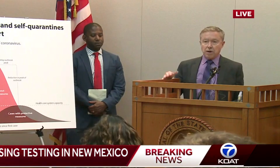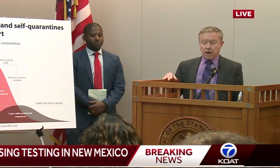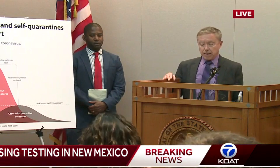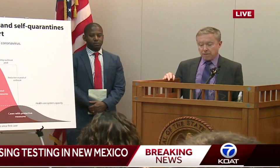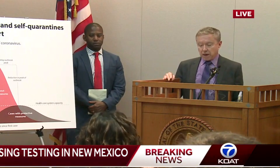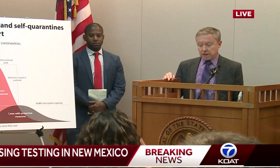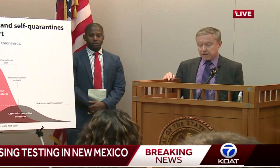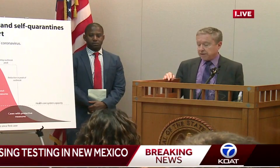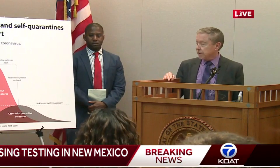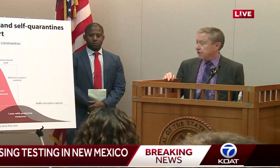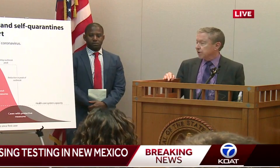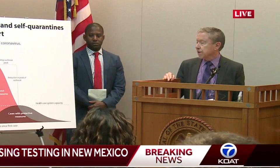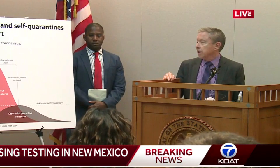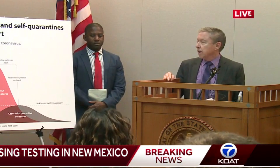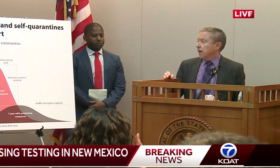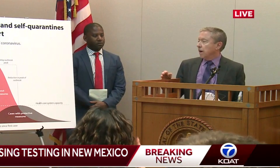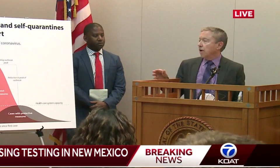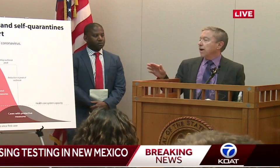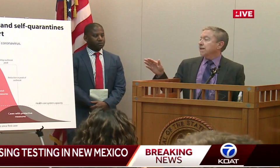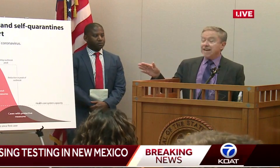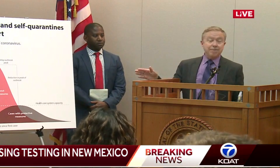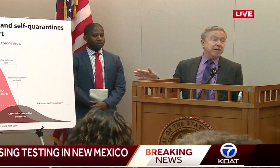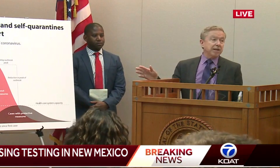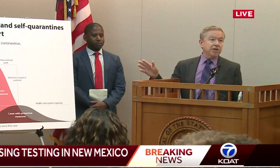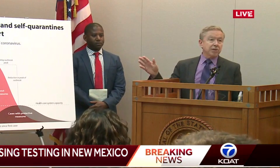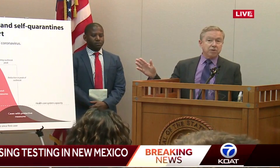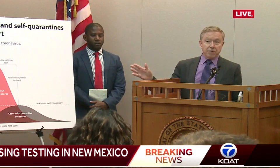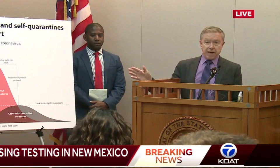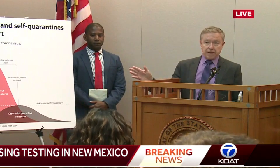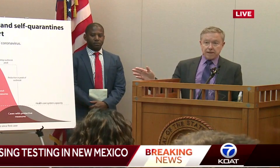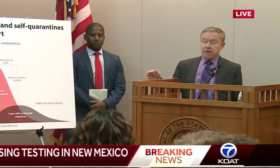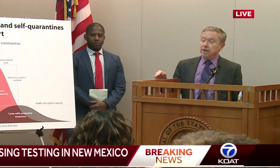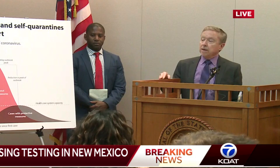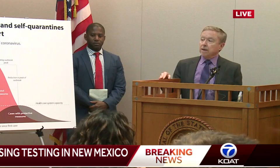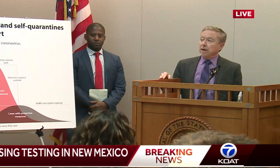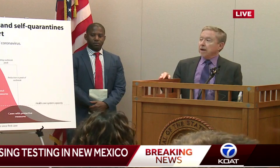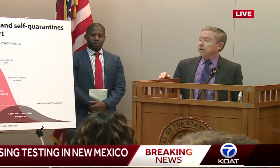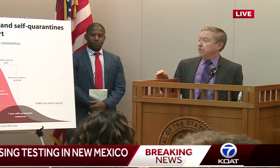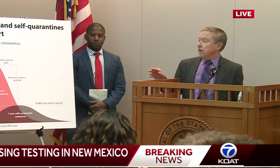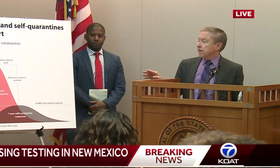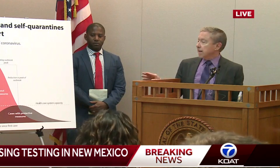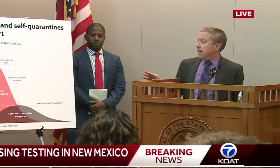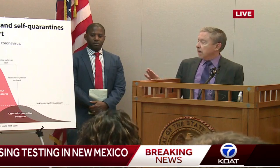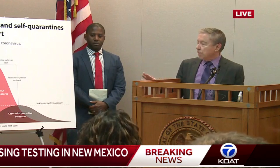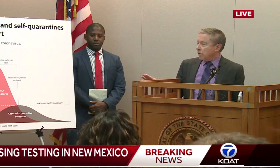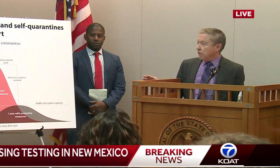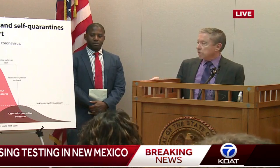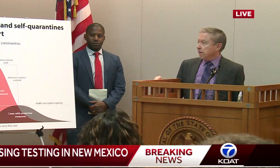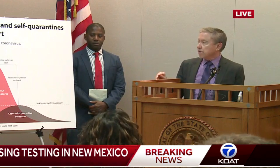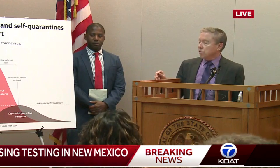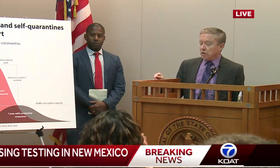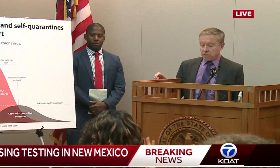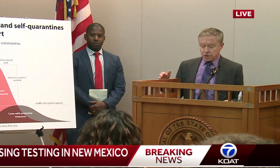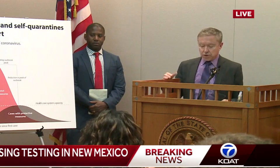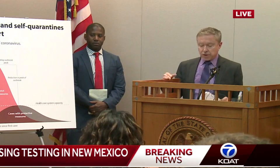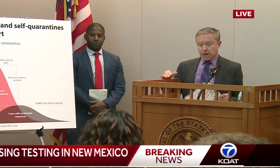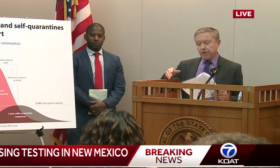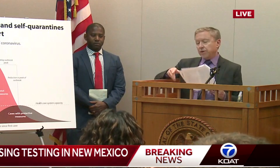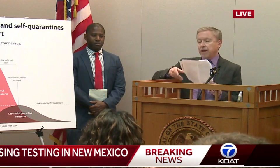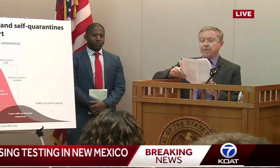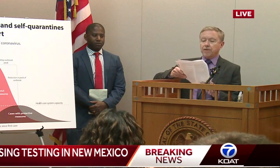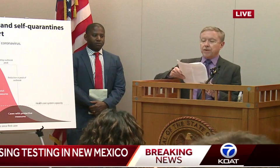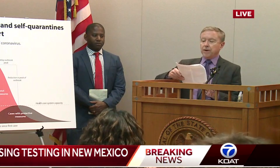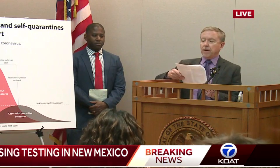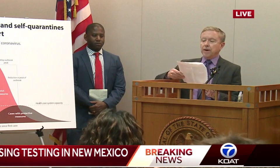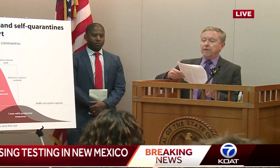all of our policy decisions are attempting to prevent. I do want to say a couple words about school closures.